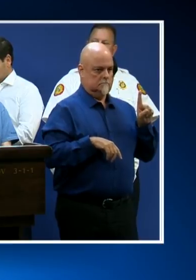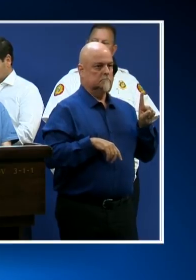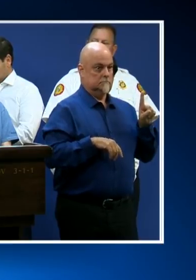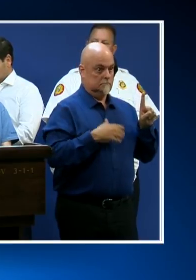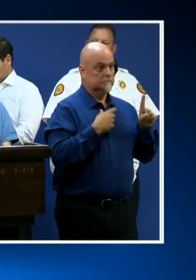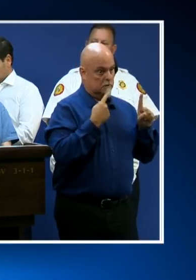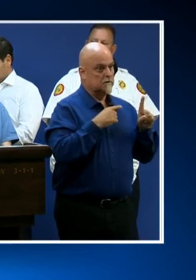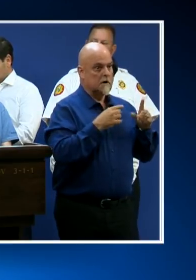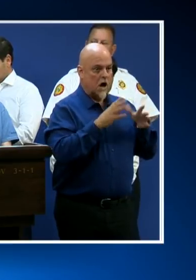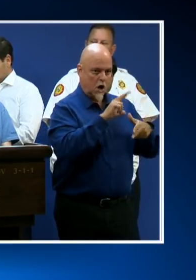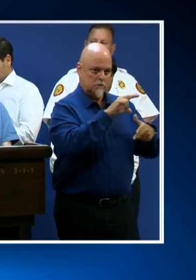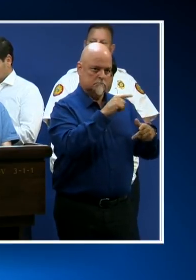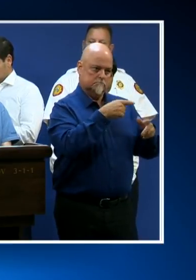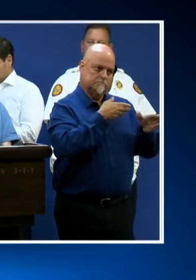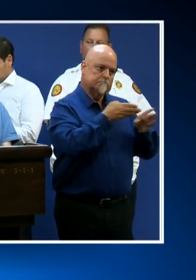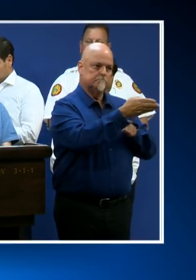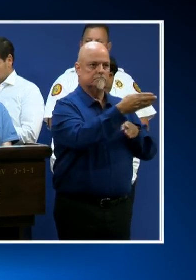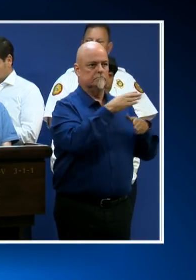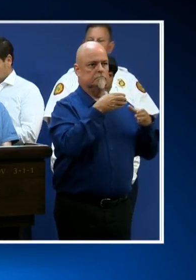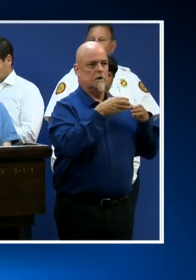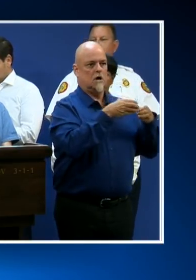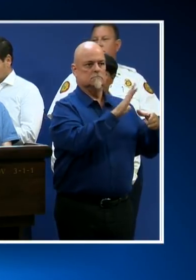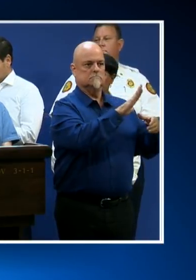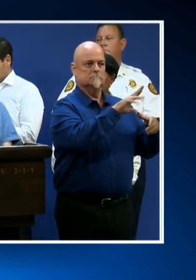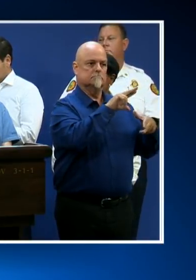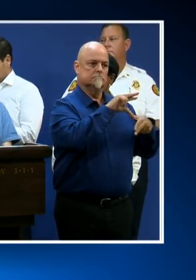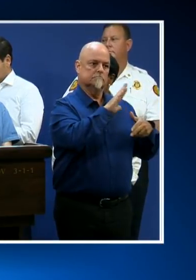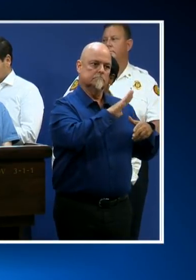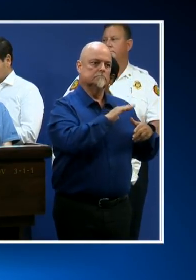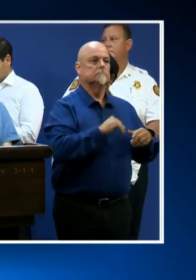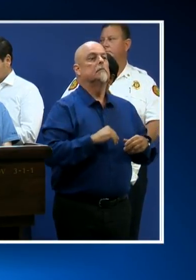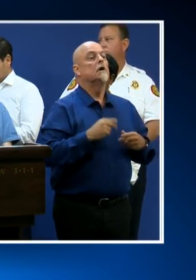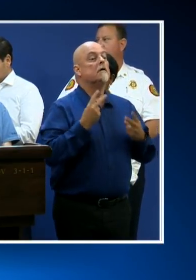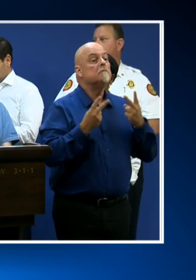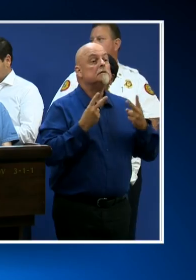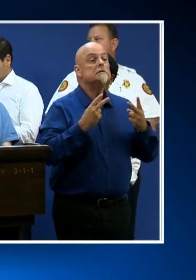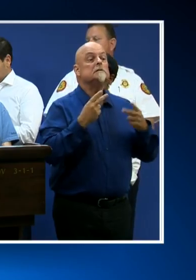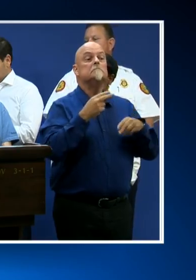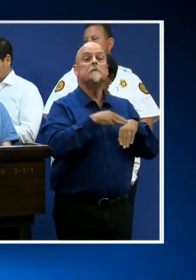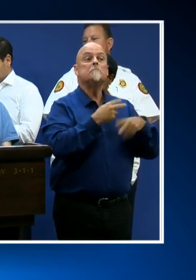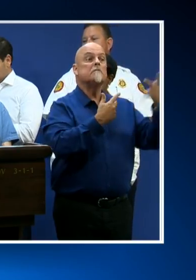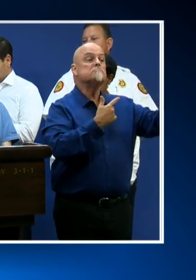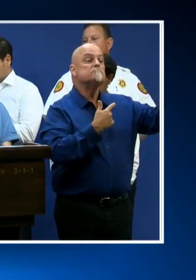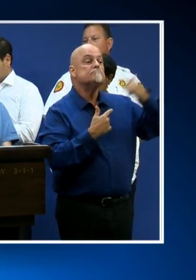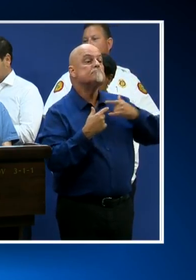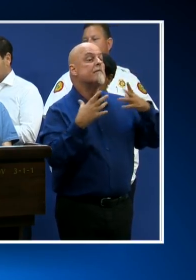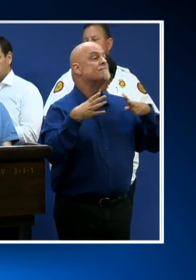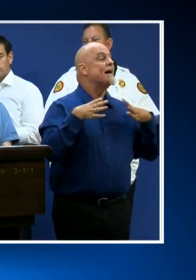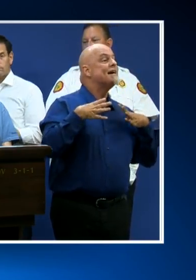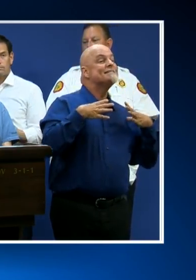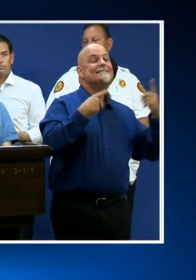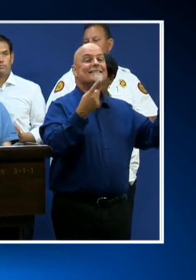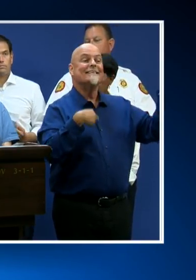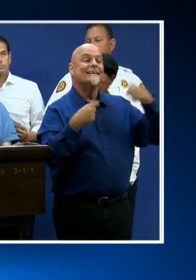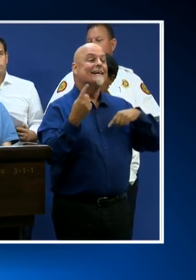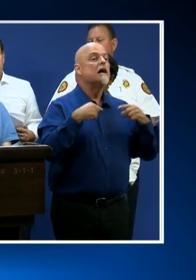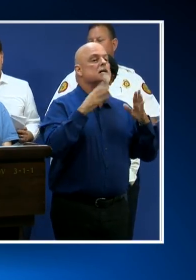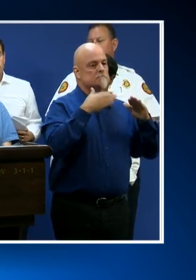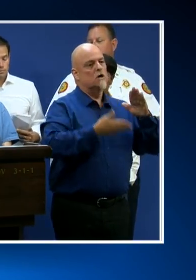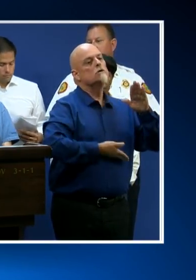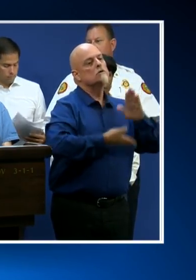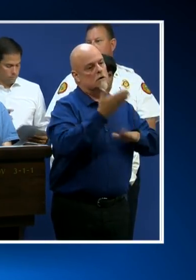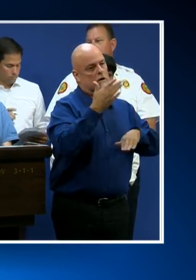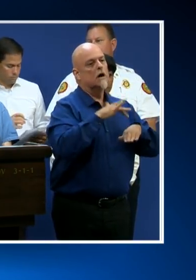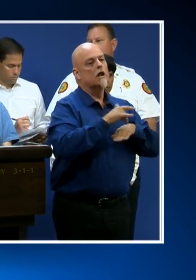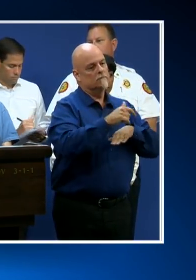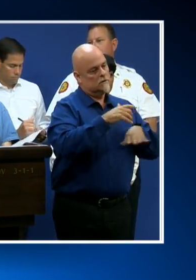encouraged to cut their vacation short and leave Miami-Dade County as soon as possible. I'm also hearing a lot of people saying they